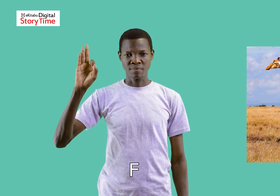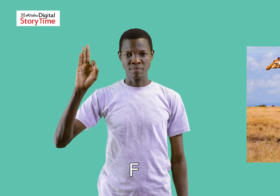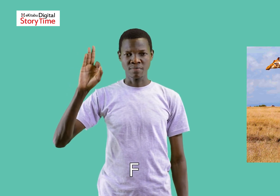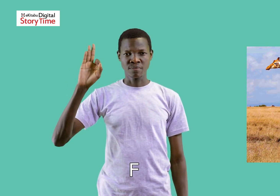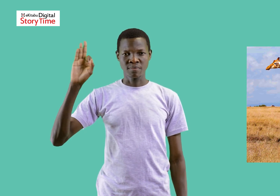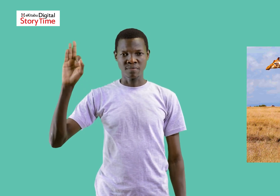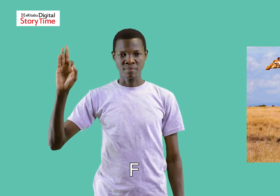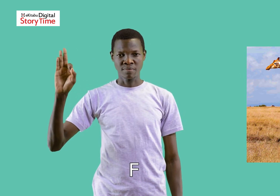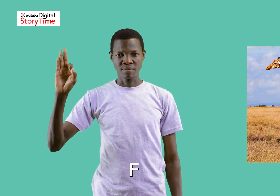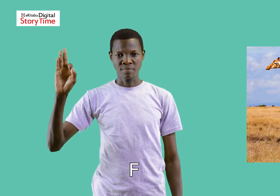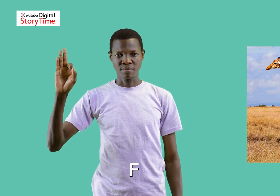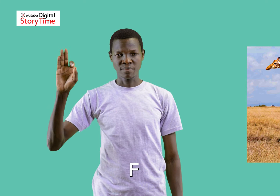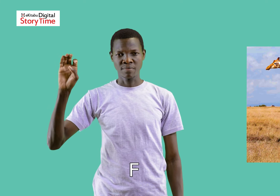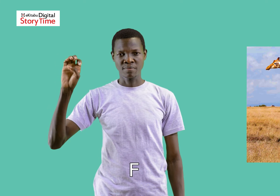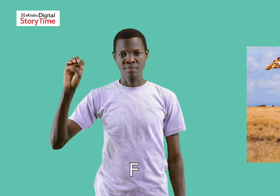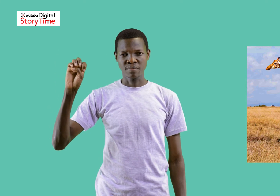-F-E